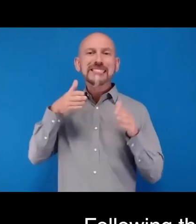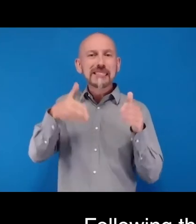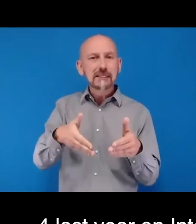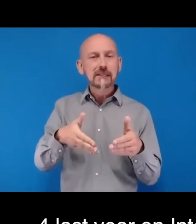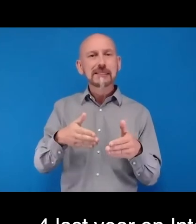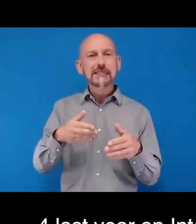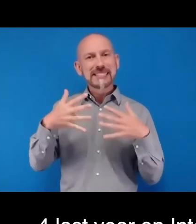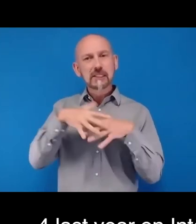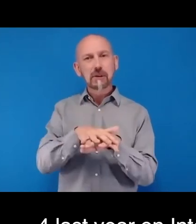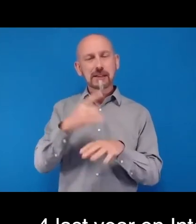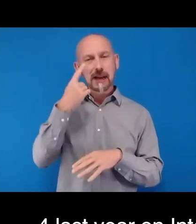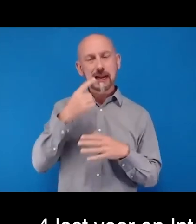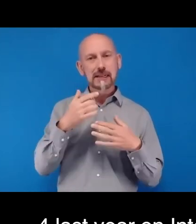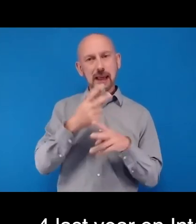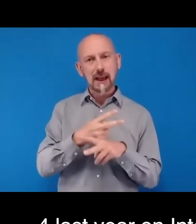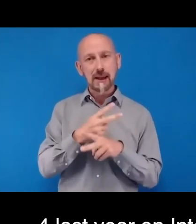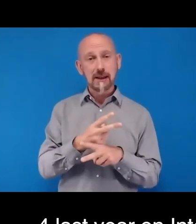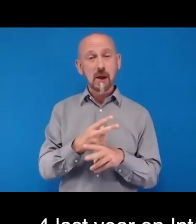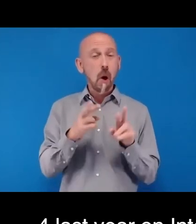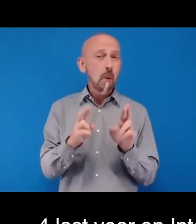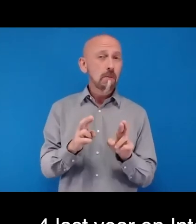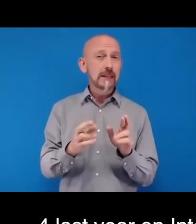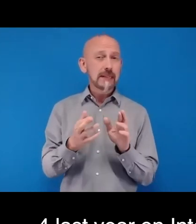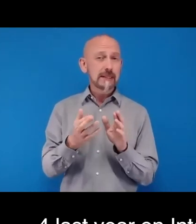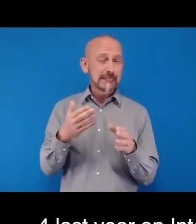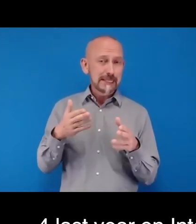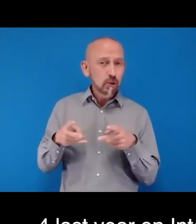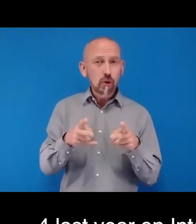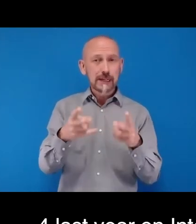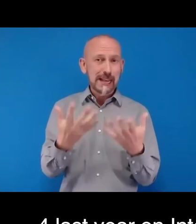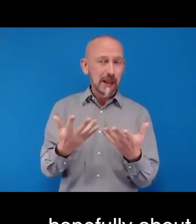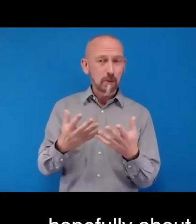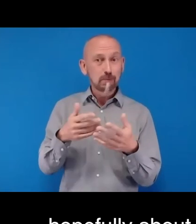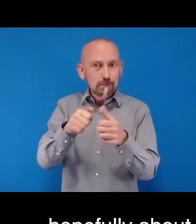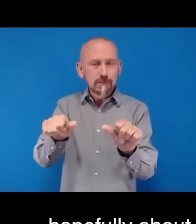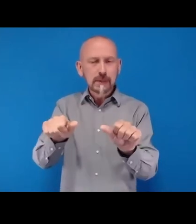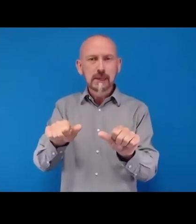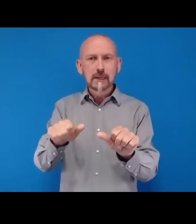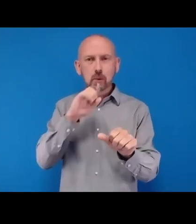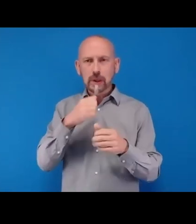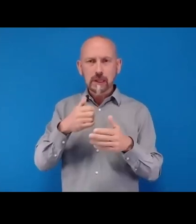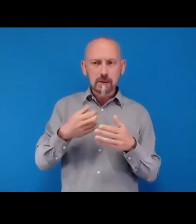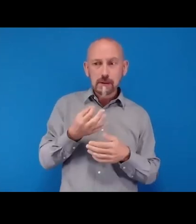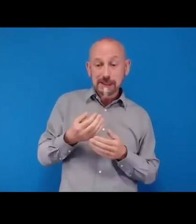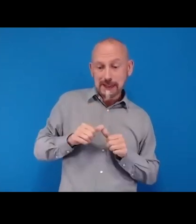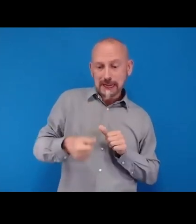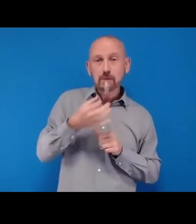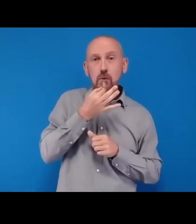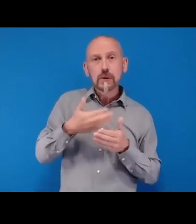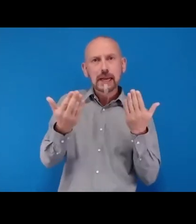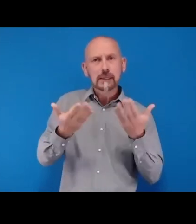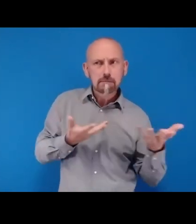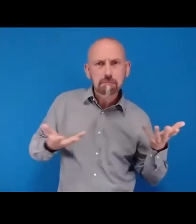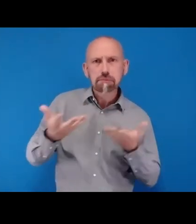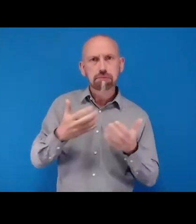we are hopefully about to complete that journey of setting a new course in the next few days. We are